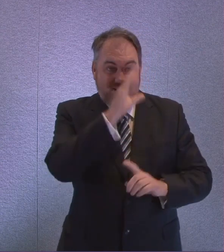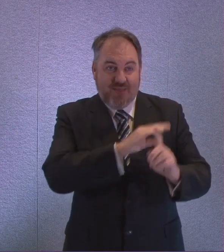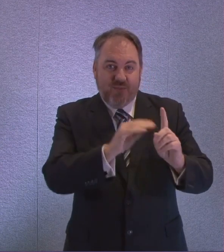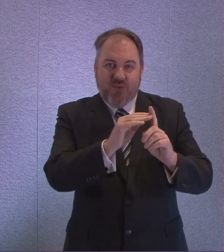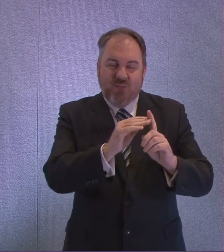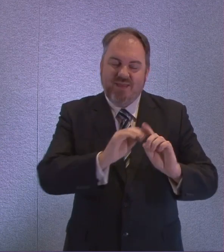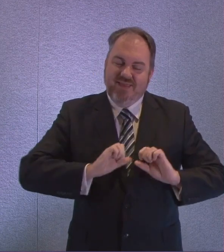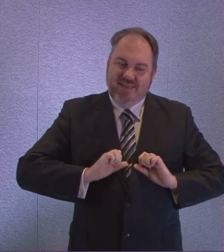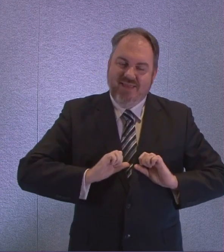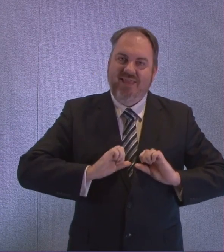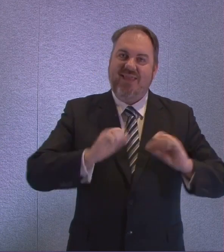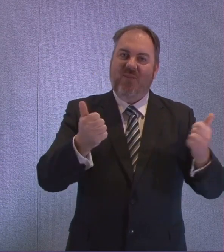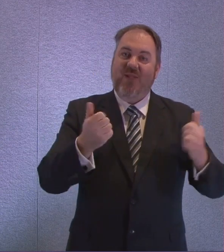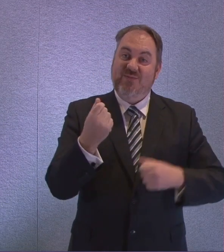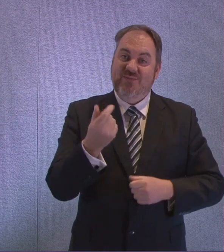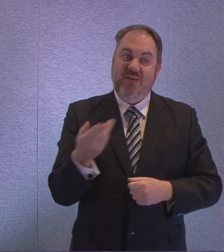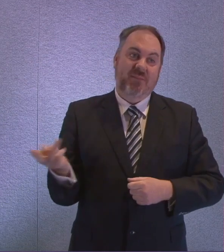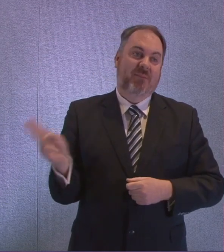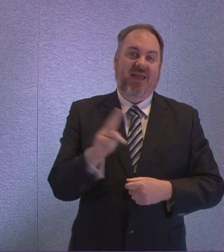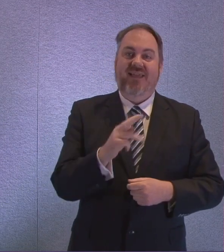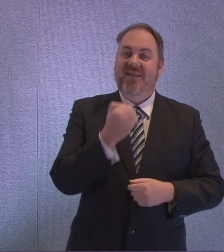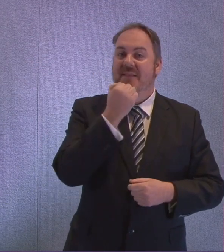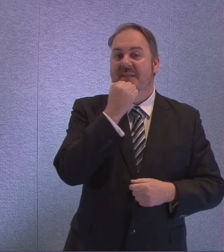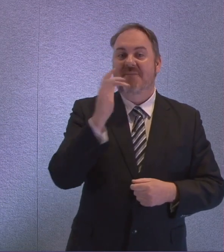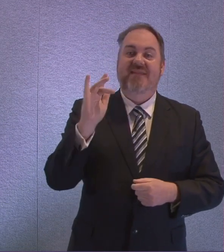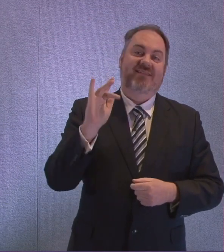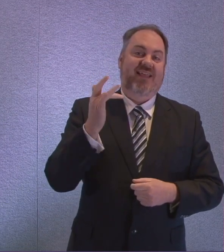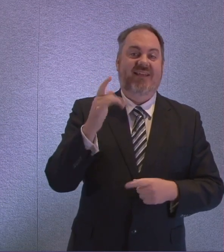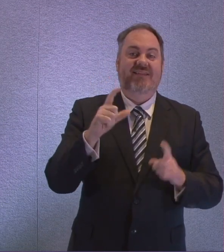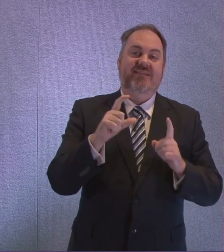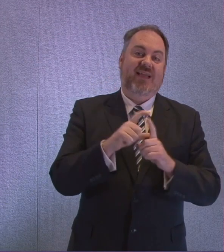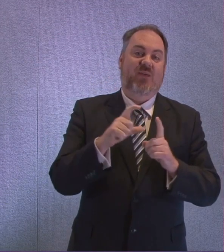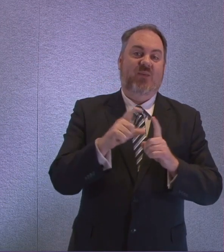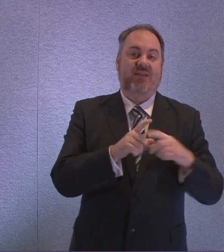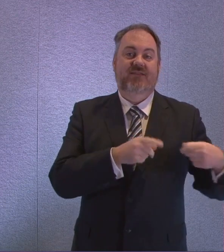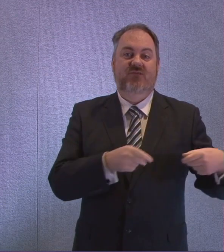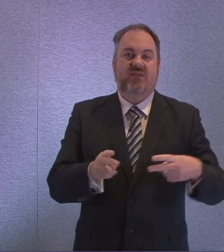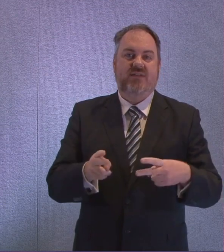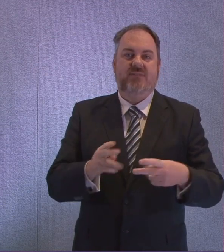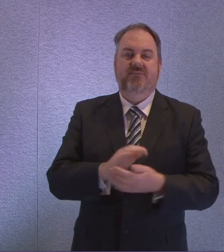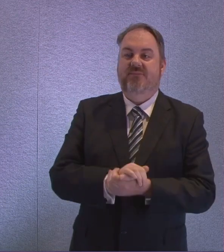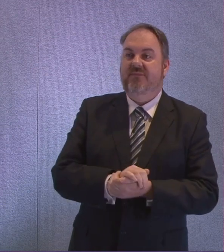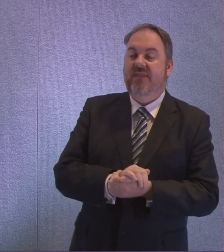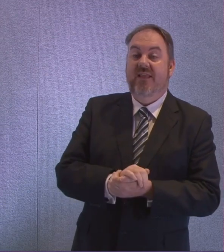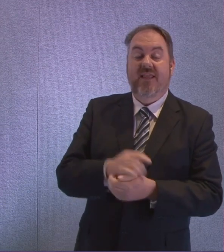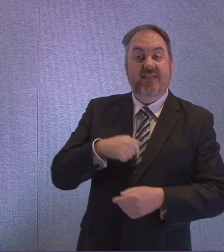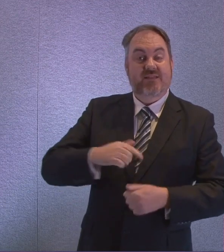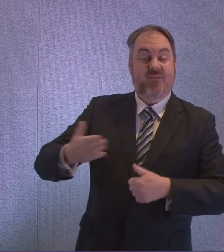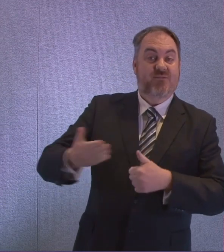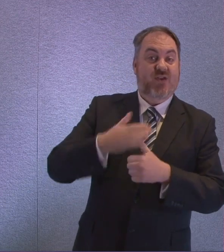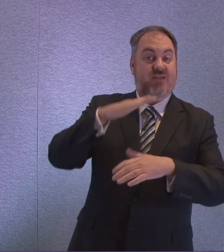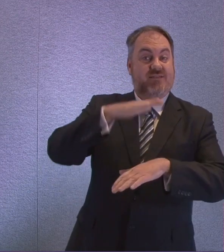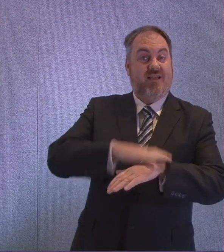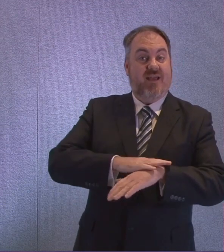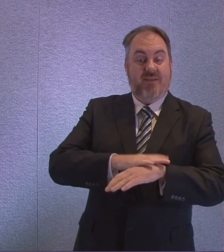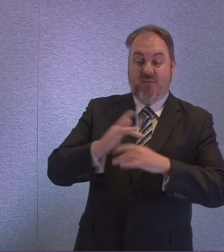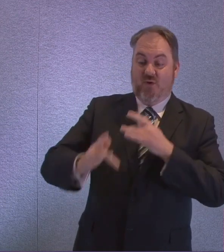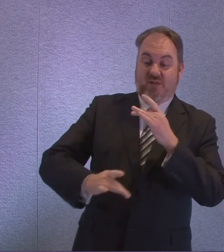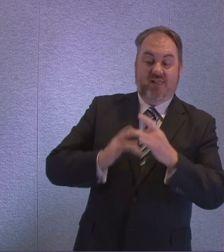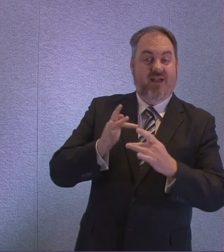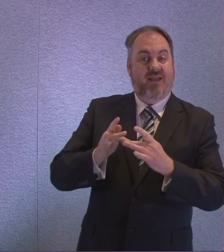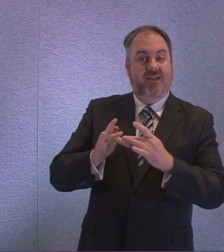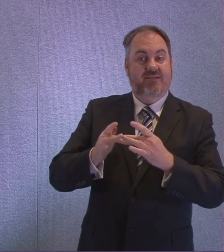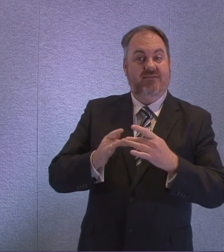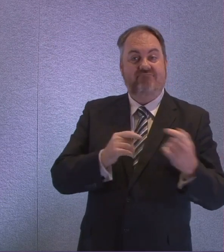soon and back into number 10. Presiding Officer, can I also applaud the virtual first that we're doing today and begin by asking the First Minister